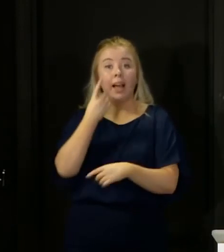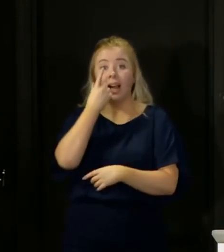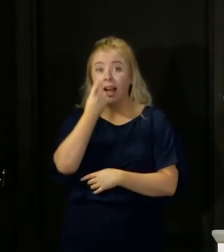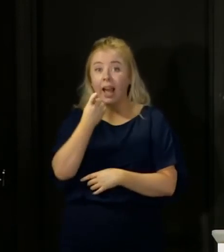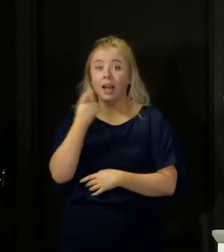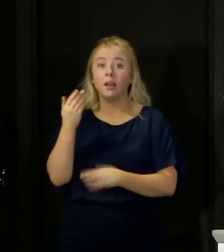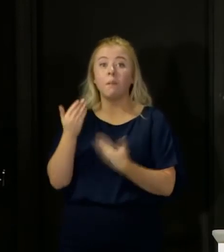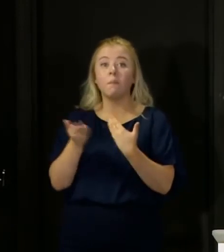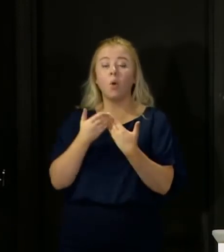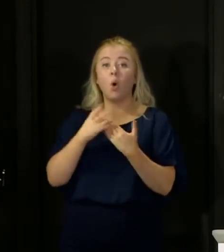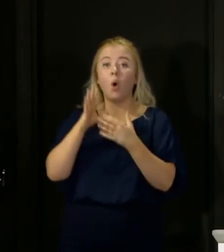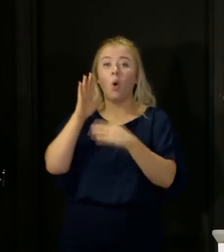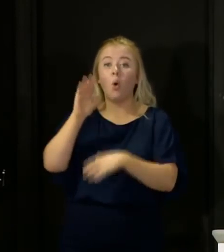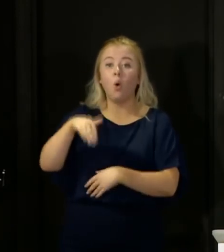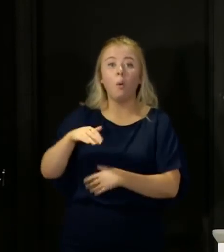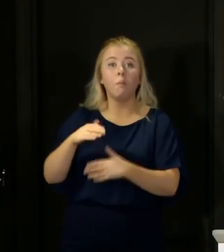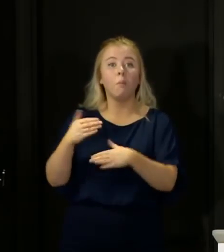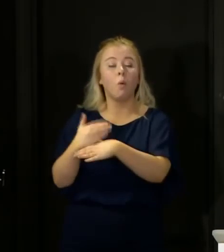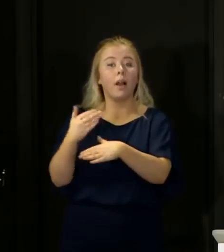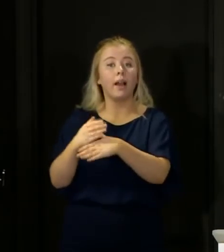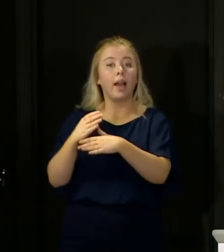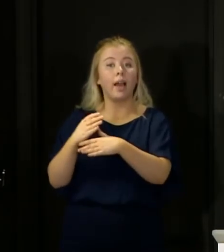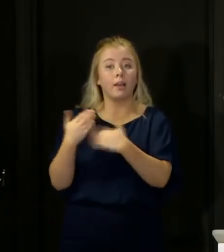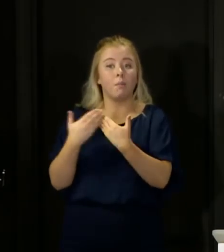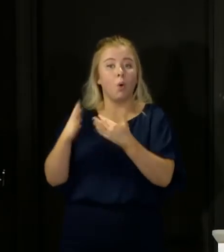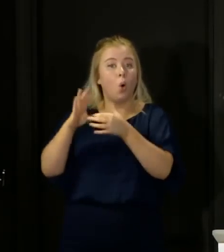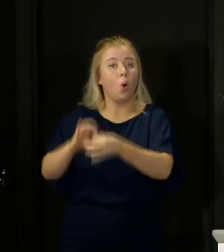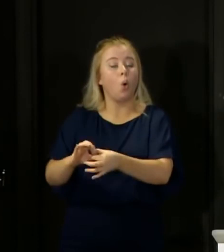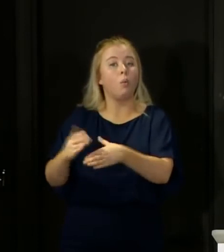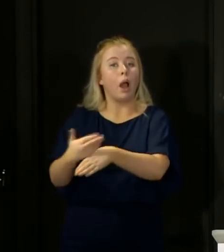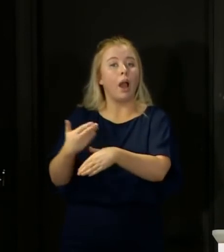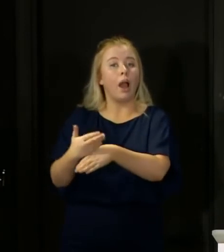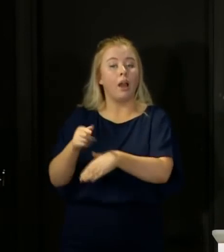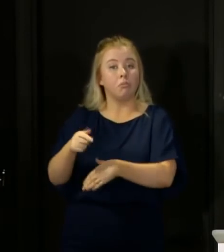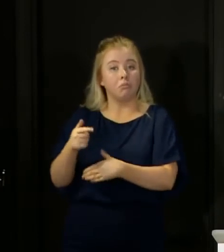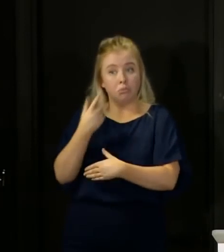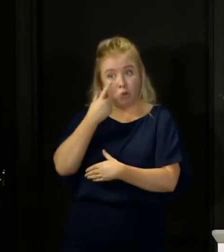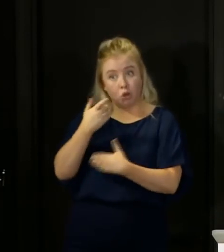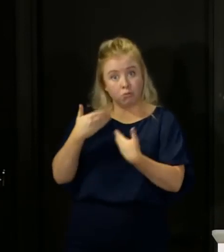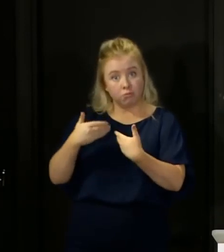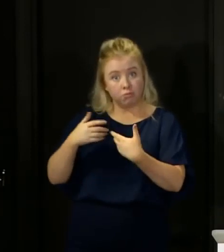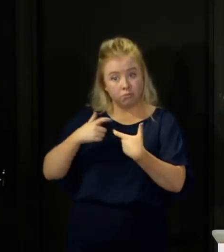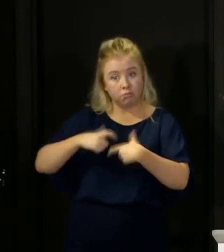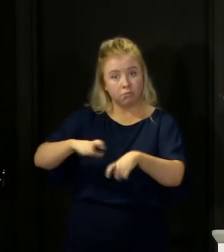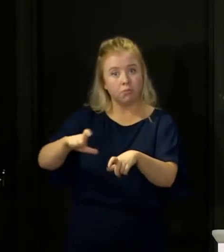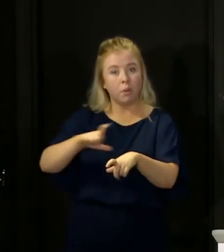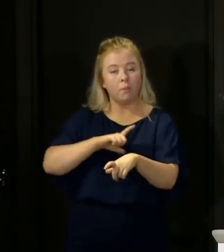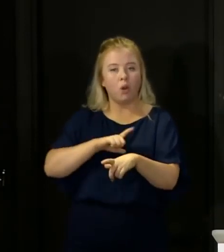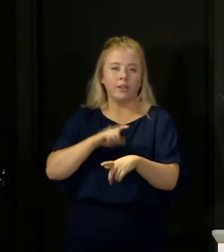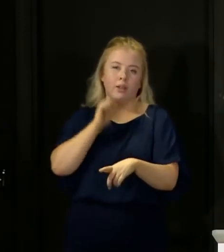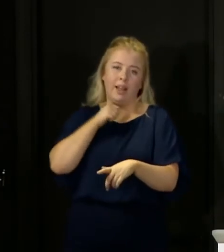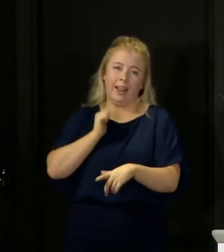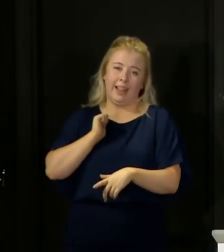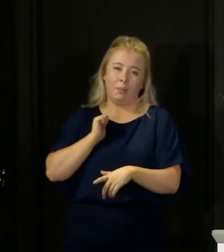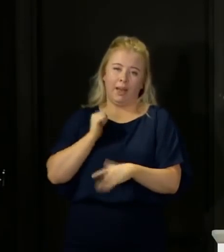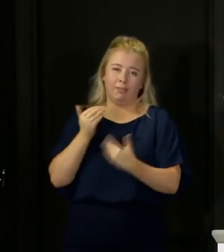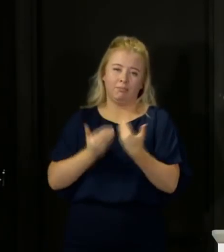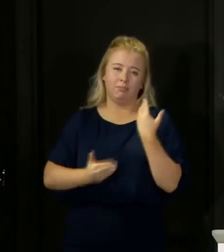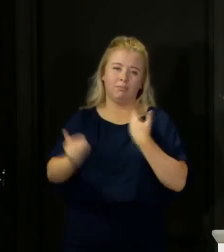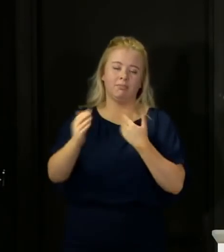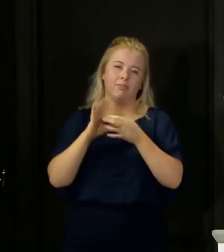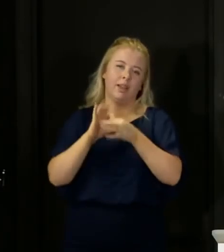possible as a longer term proposition because we are going to have to be doing it for quite some time because of this virus anyway